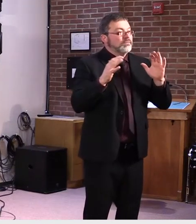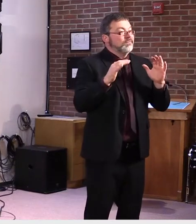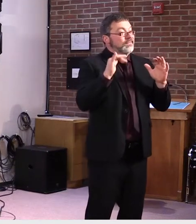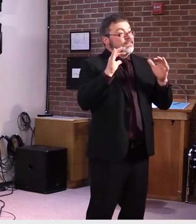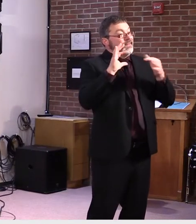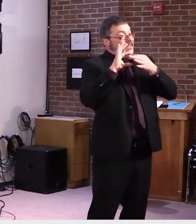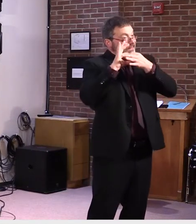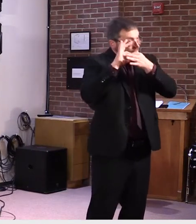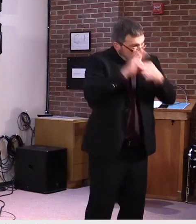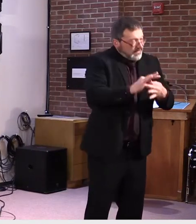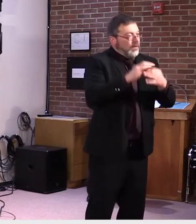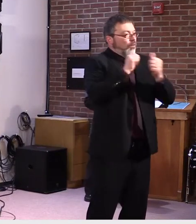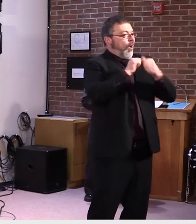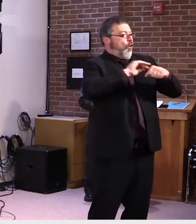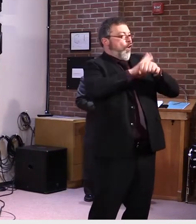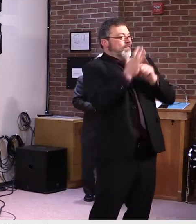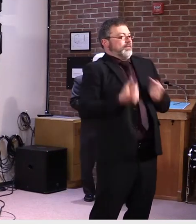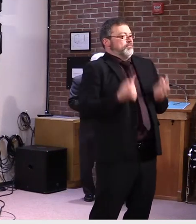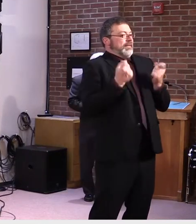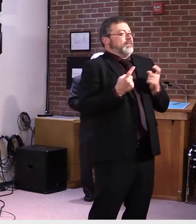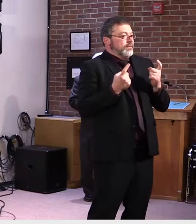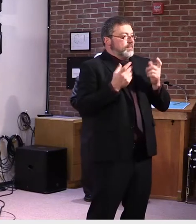March and going forward to this December.